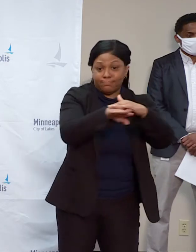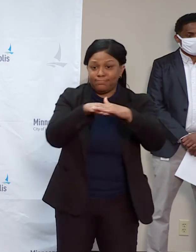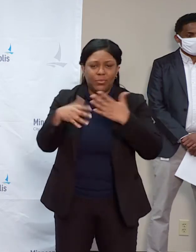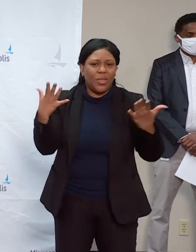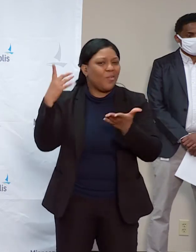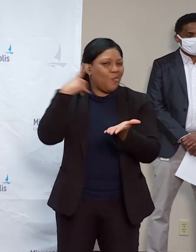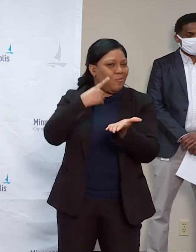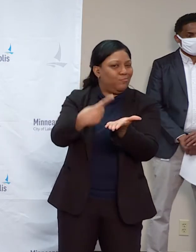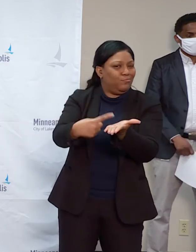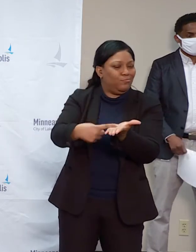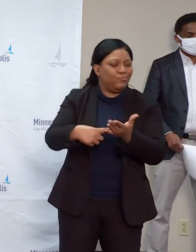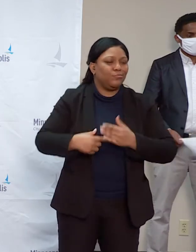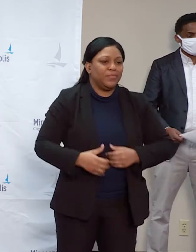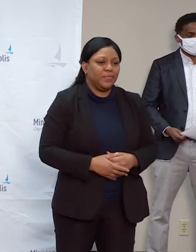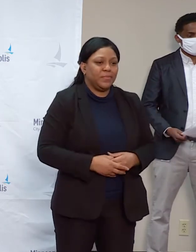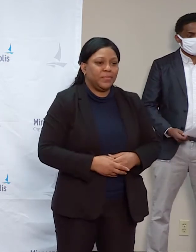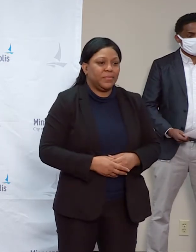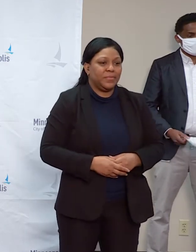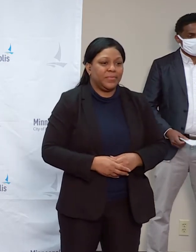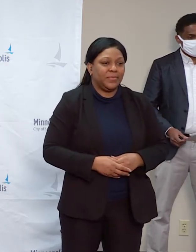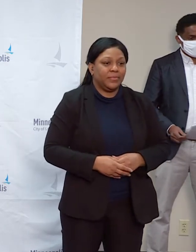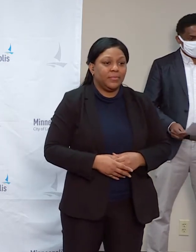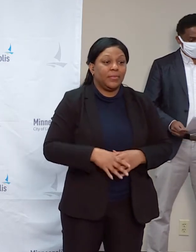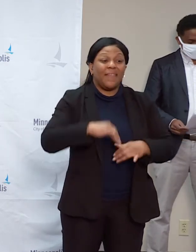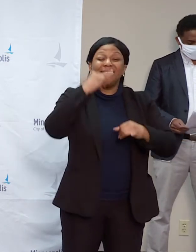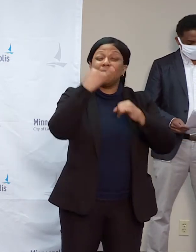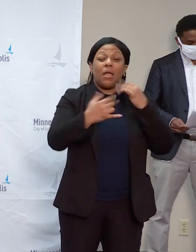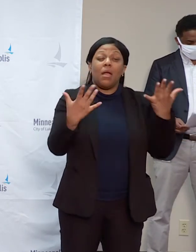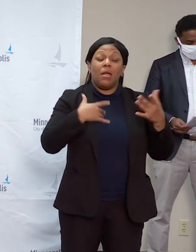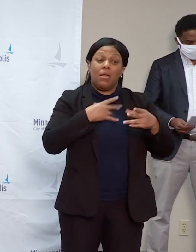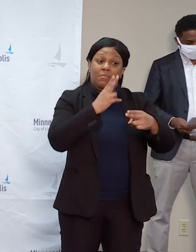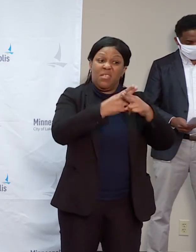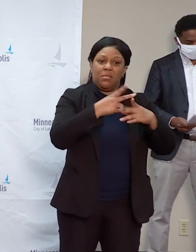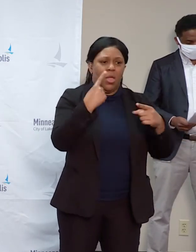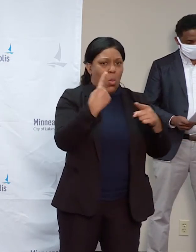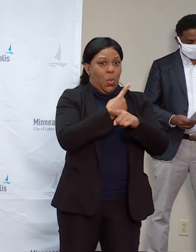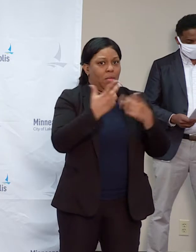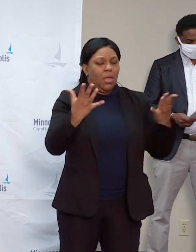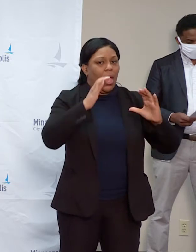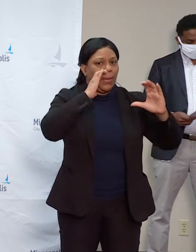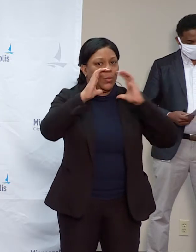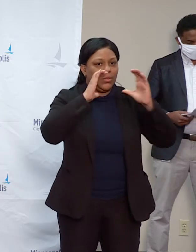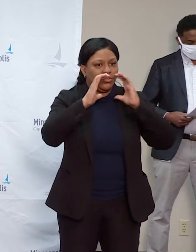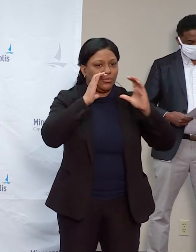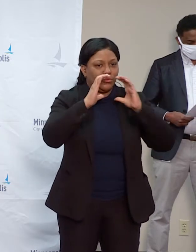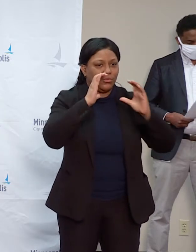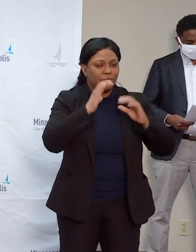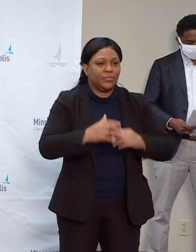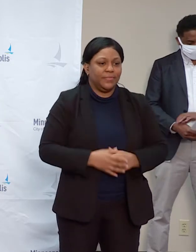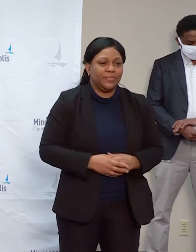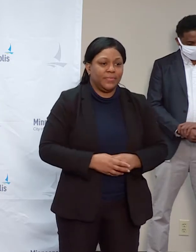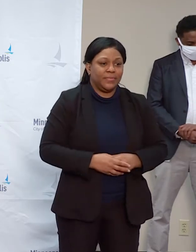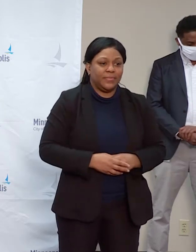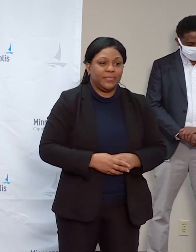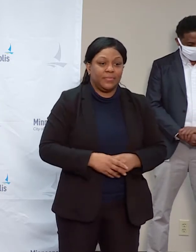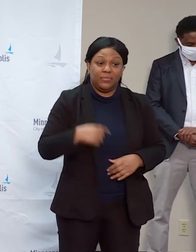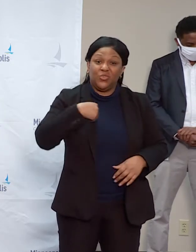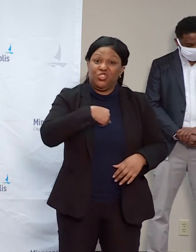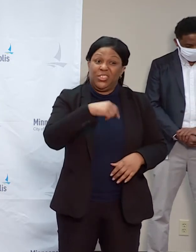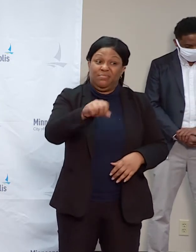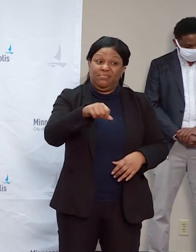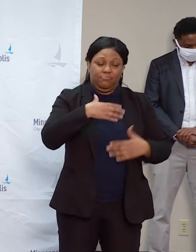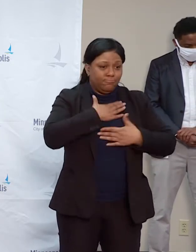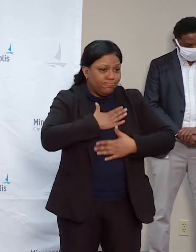I mentioned regular communication. We very much appreciate the work of this press corps here to